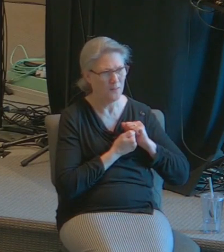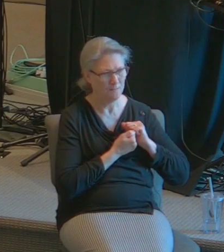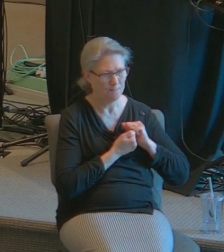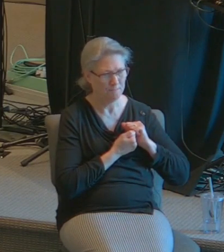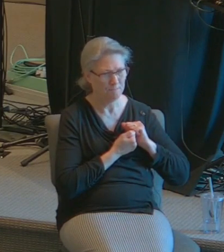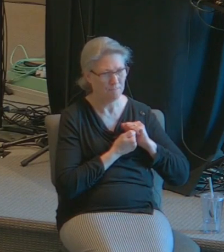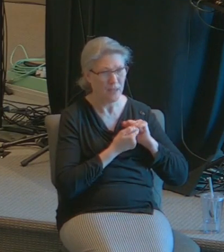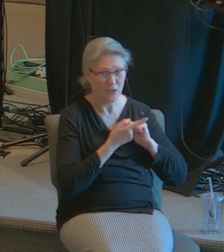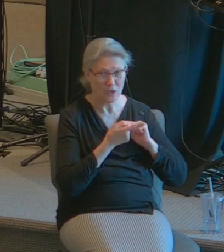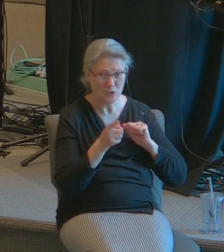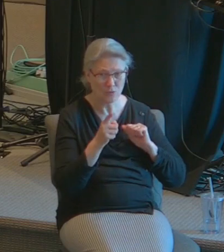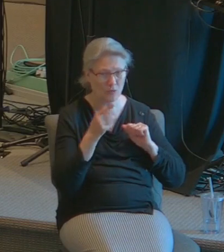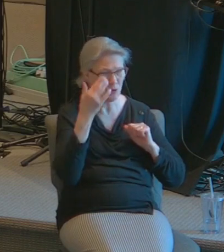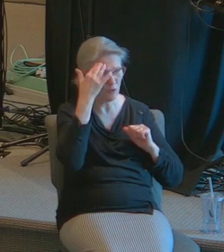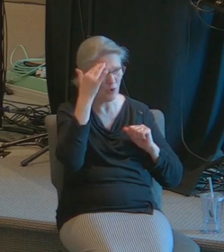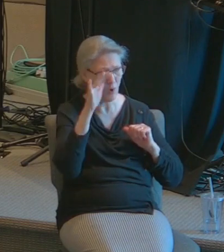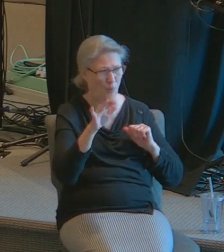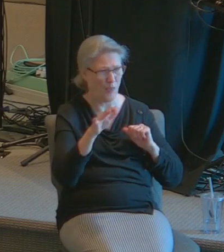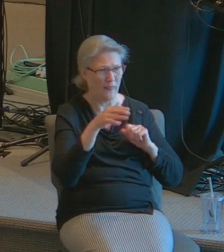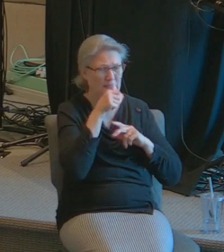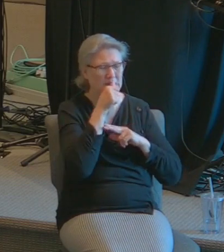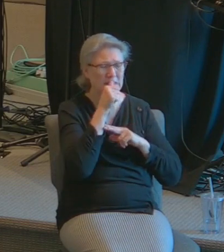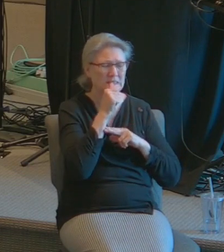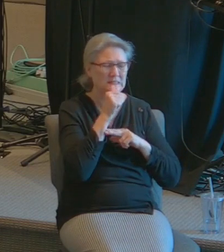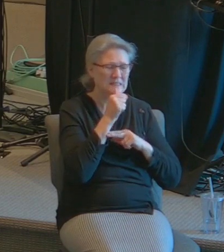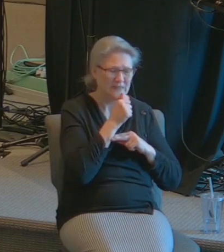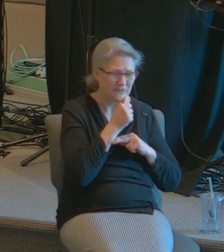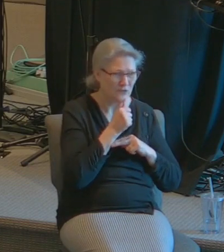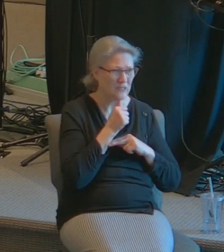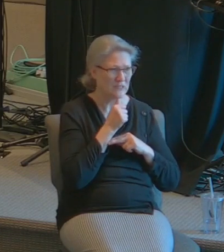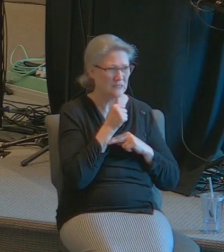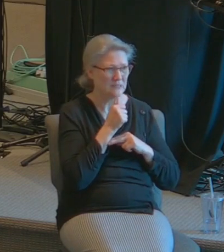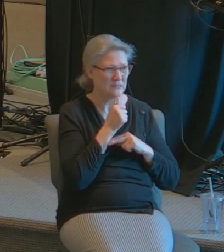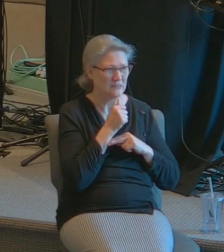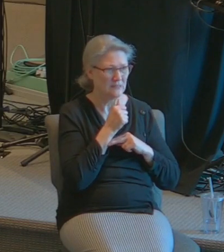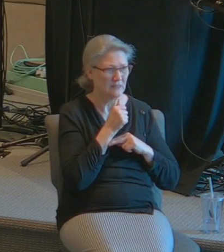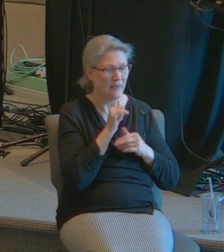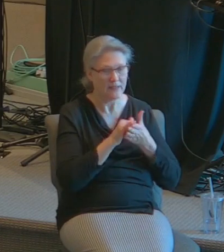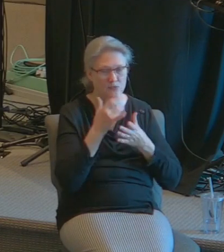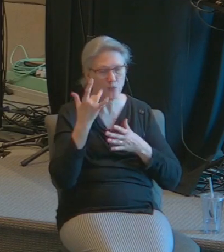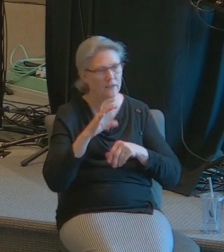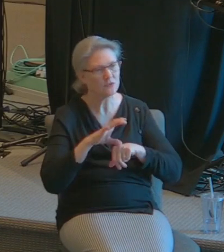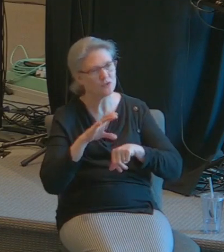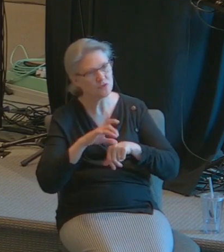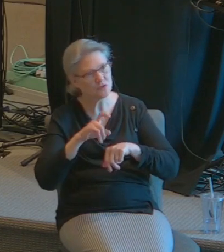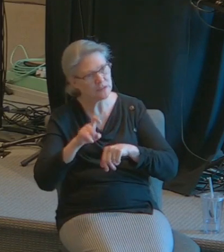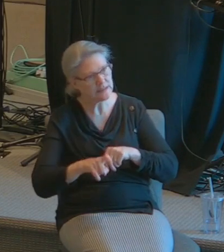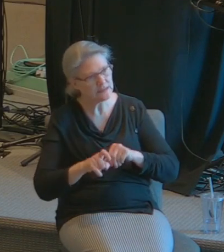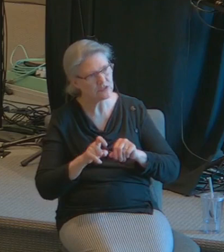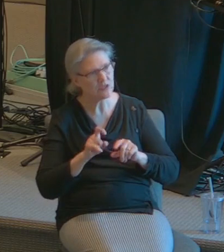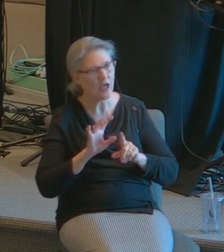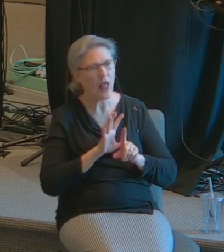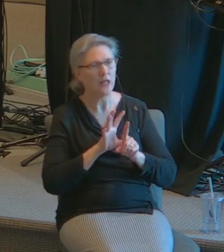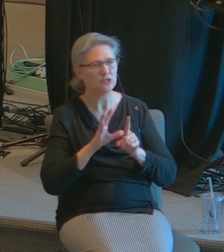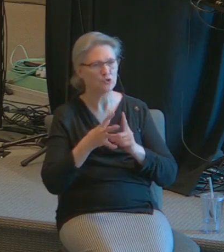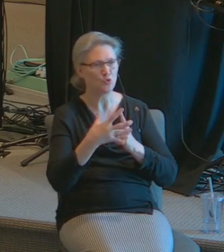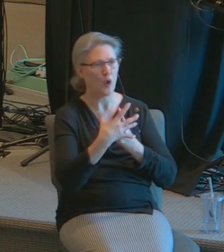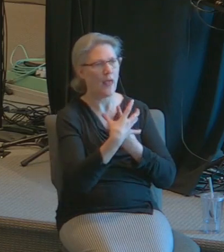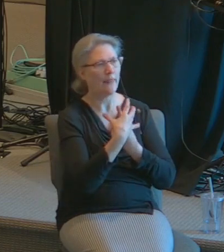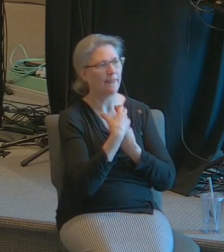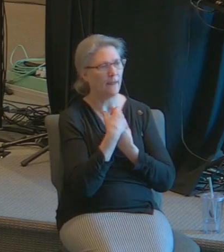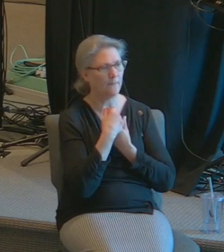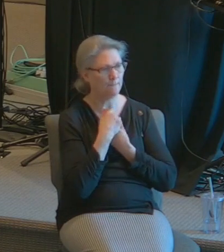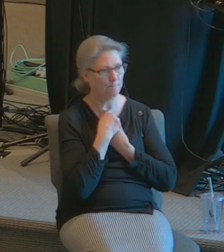you don't know what they're suffering and that's why the church needs to surround them with love